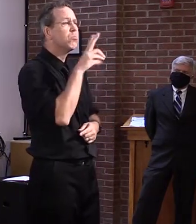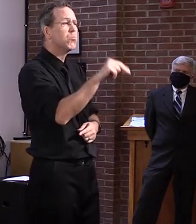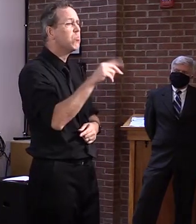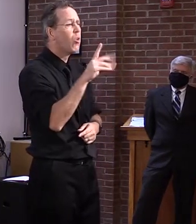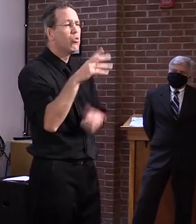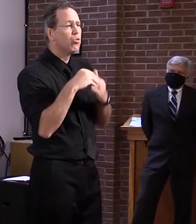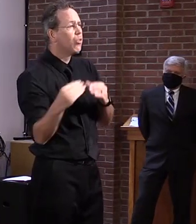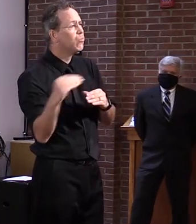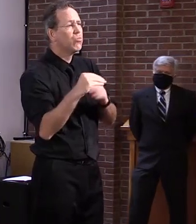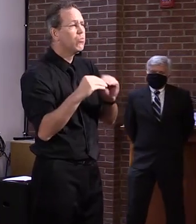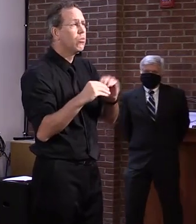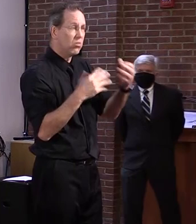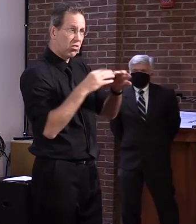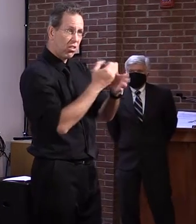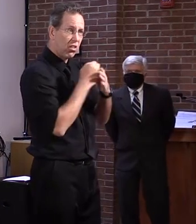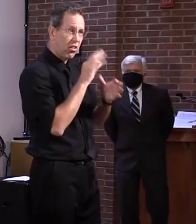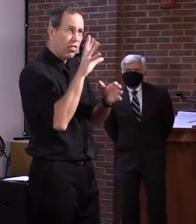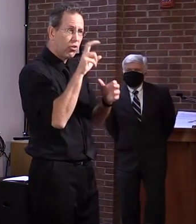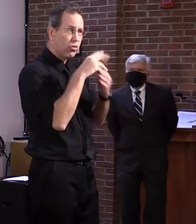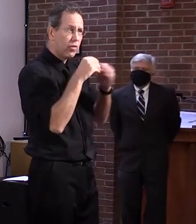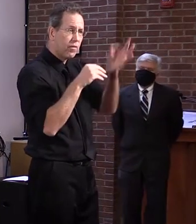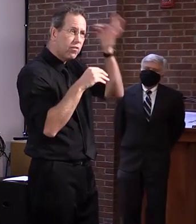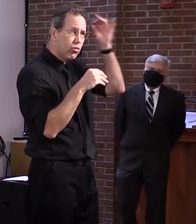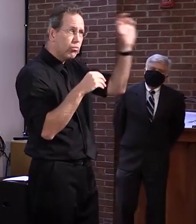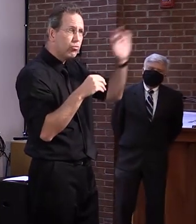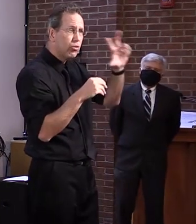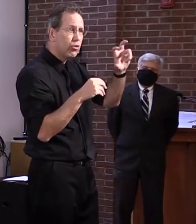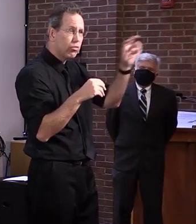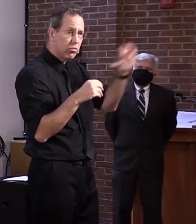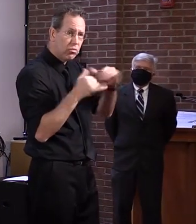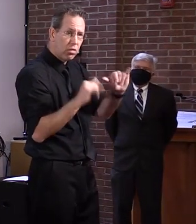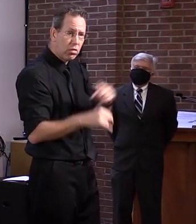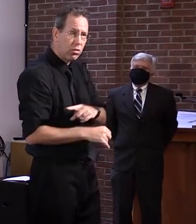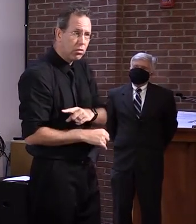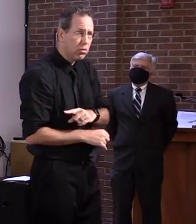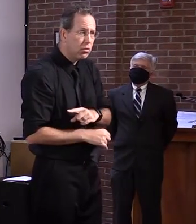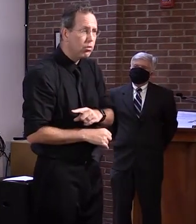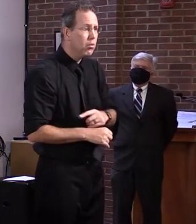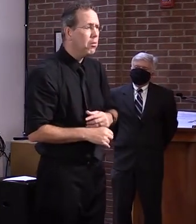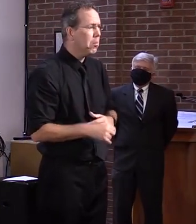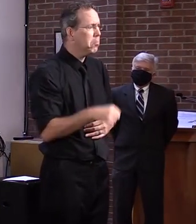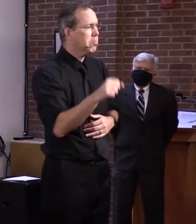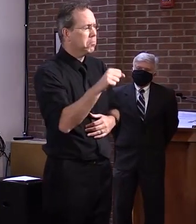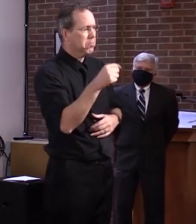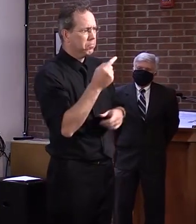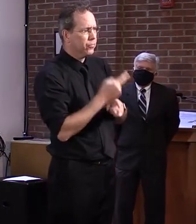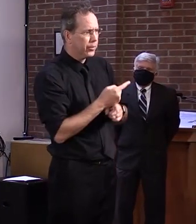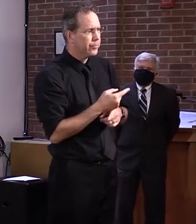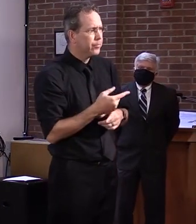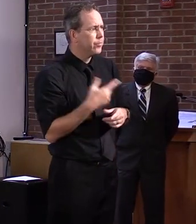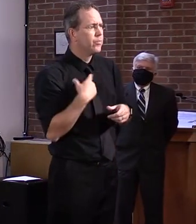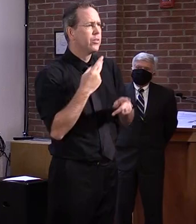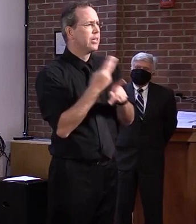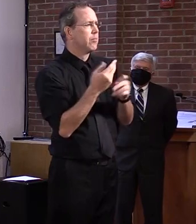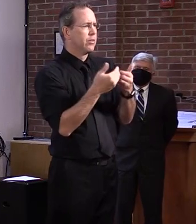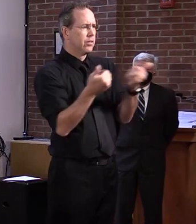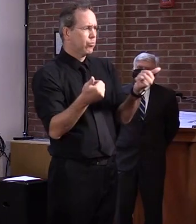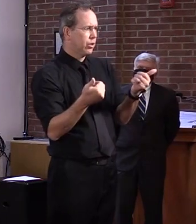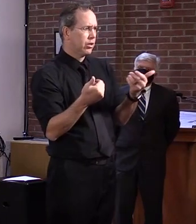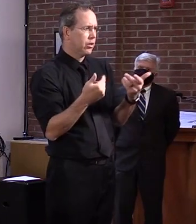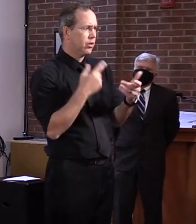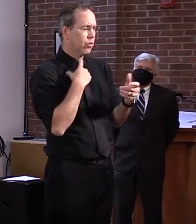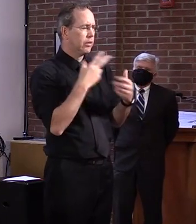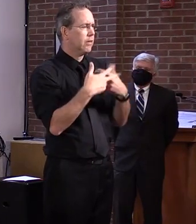combine them, uh, just because we didn't want to slow the process down knowing that it might take a little time, uh, to work its way through the legislature. So,